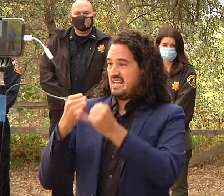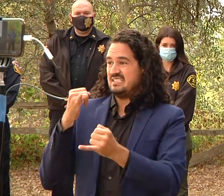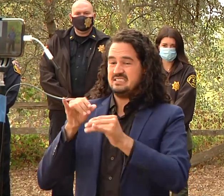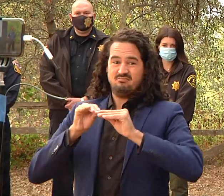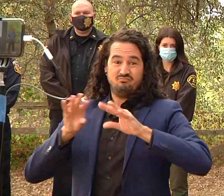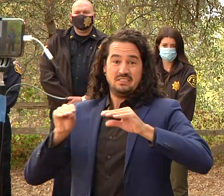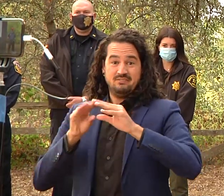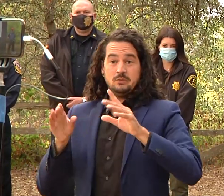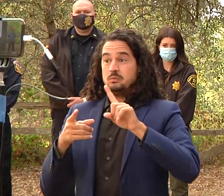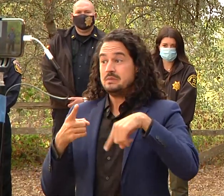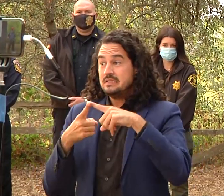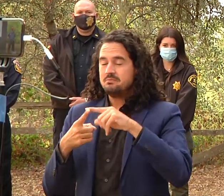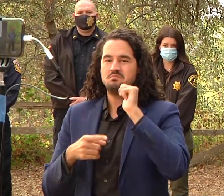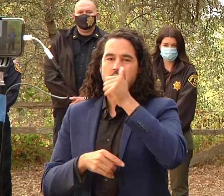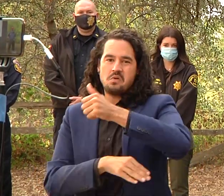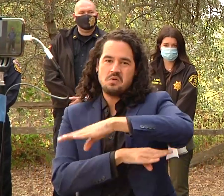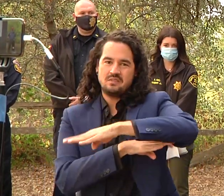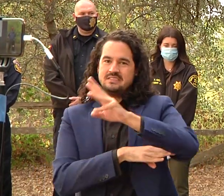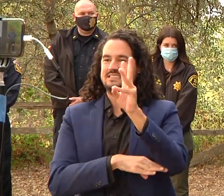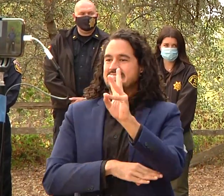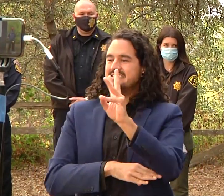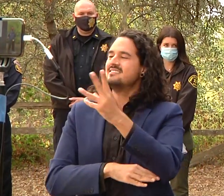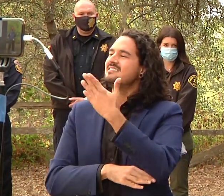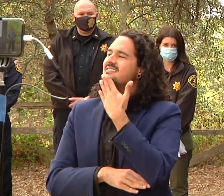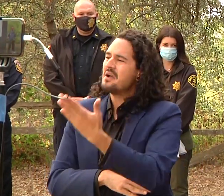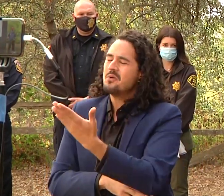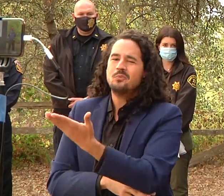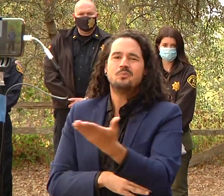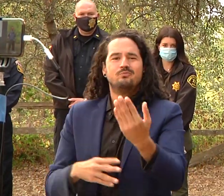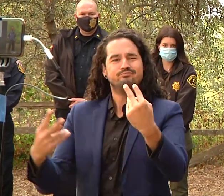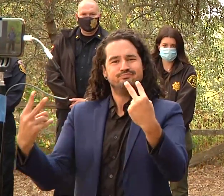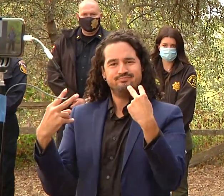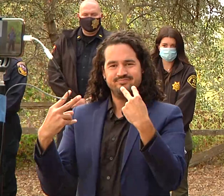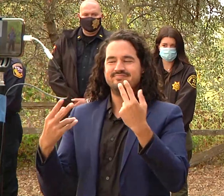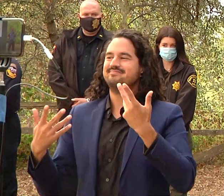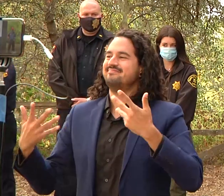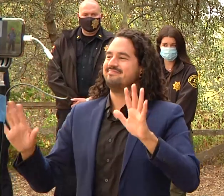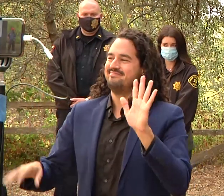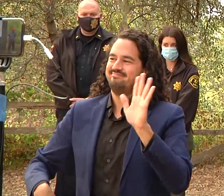just want to say thank you for everyone for joining us and this concludes the 6 p.m press conference